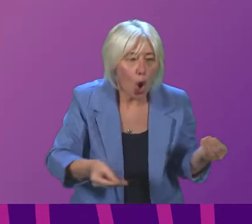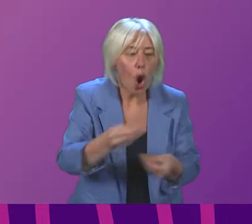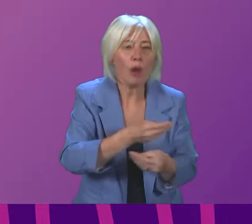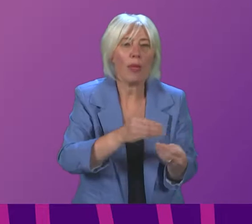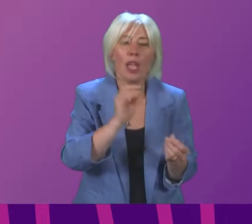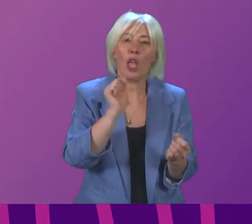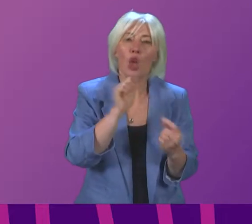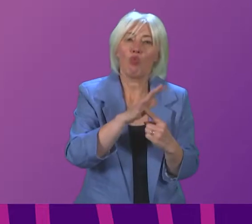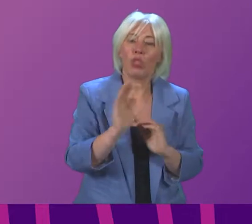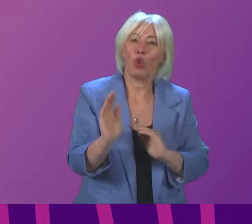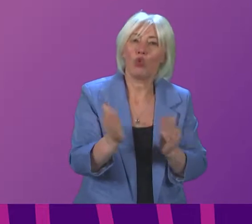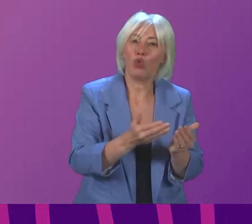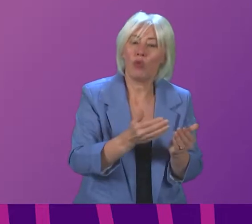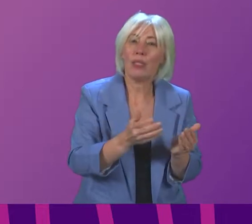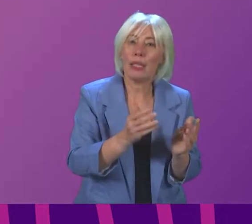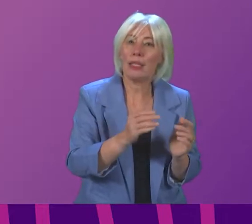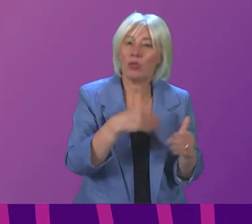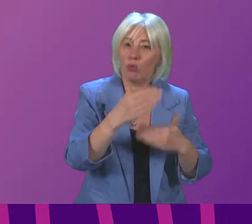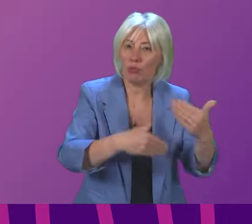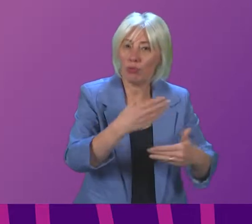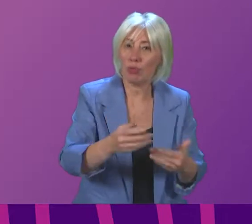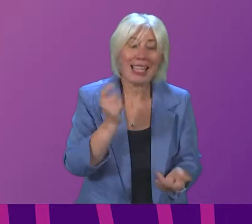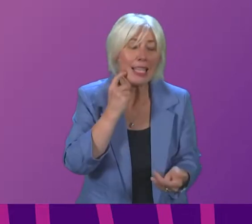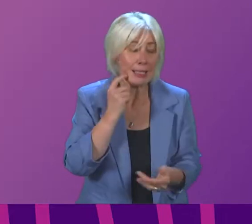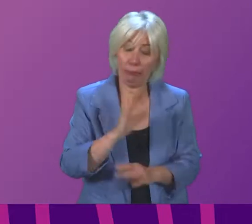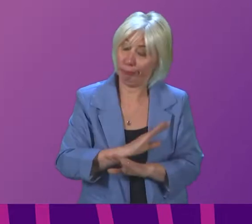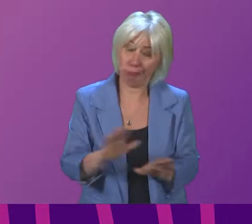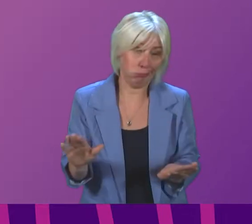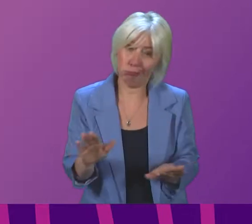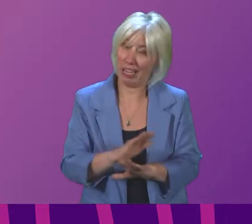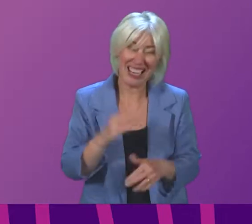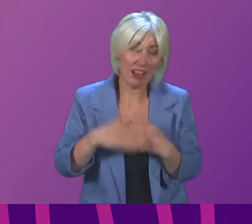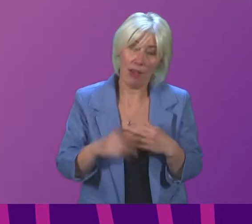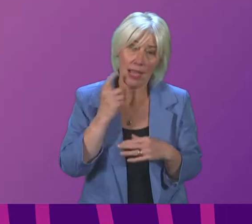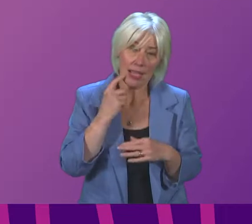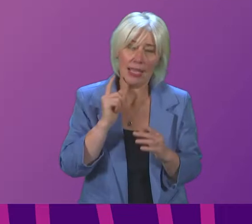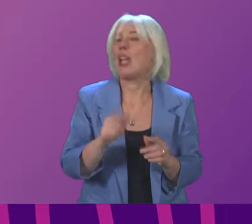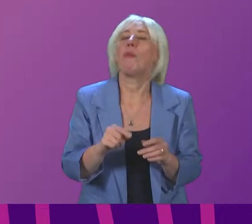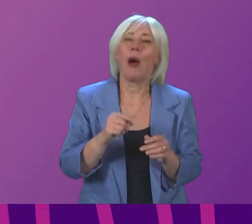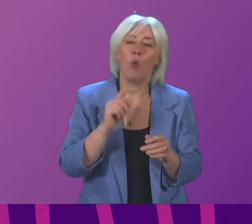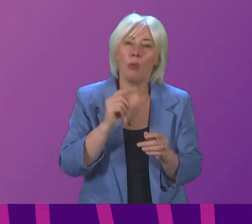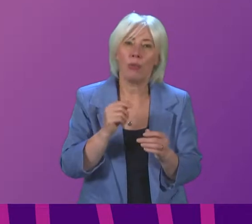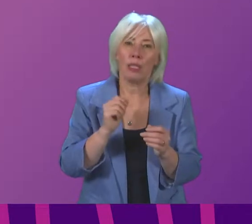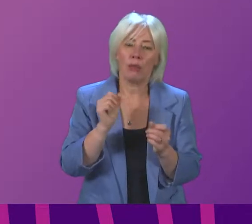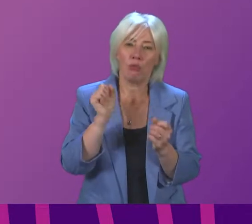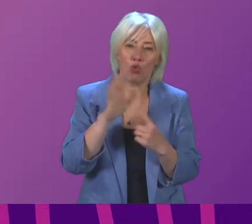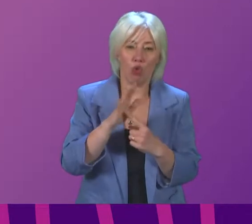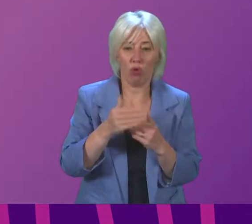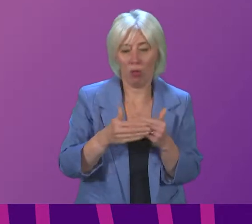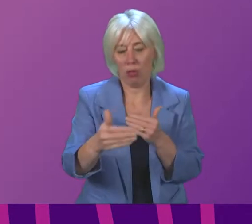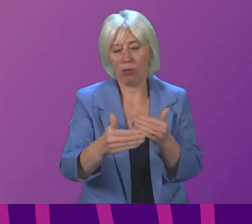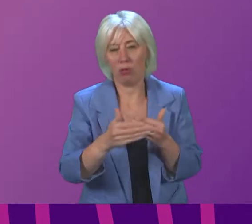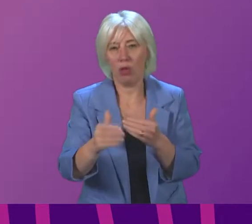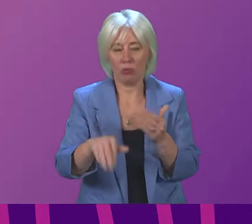operate none of this is easy none of it has ever been easy it is going to be tricky in the weeks ahead but there is a real focus in trying to get these balances as right as possible